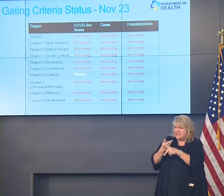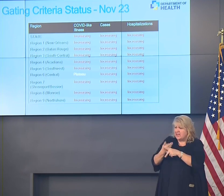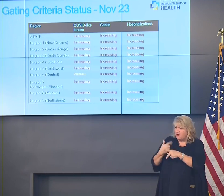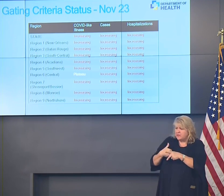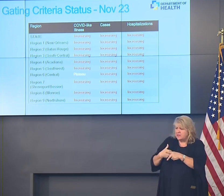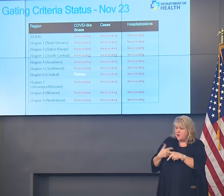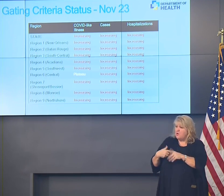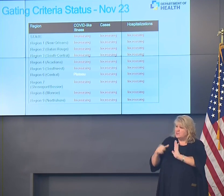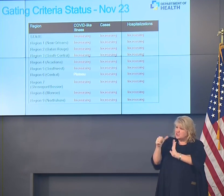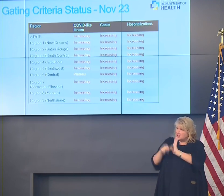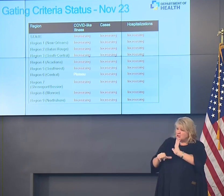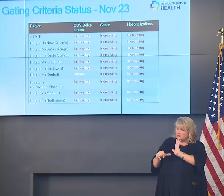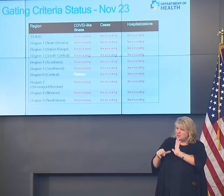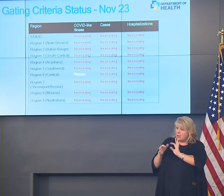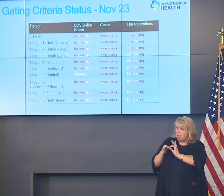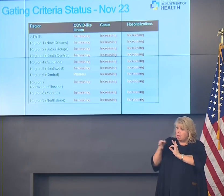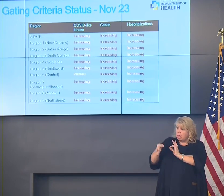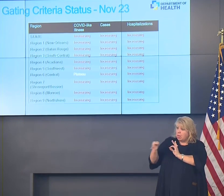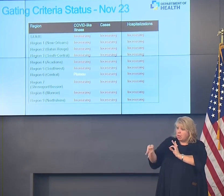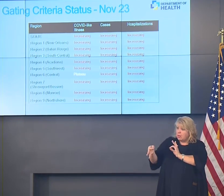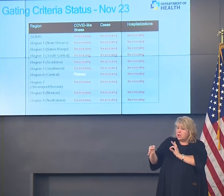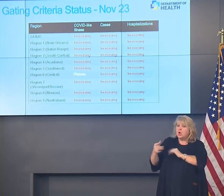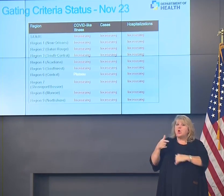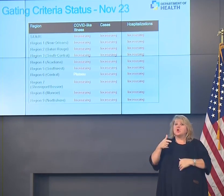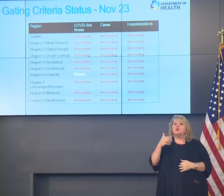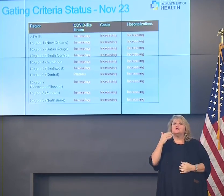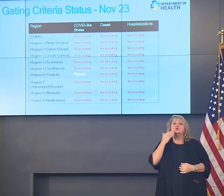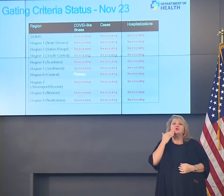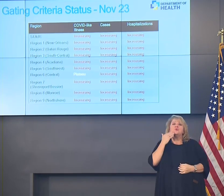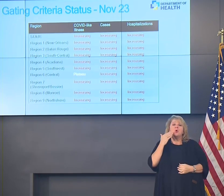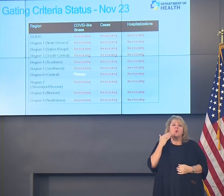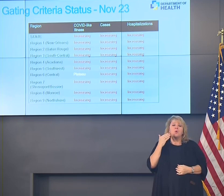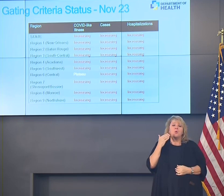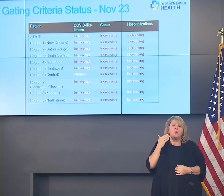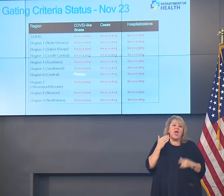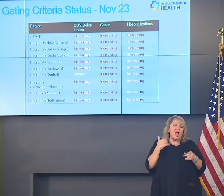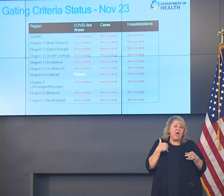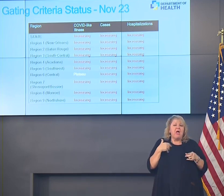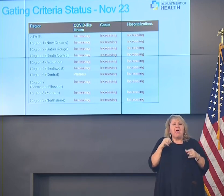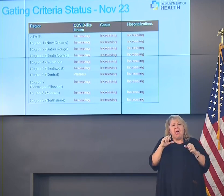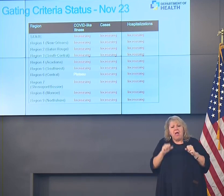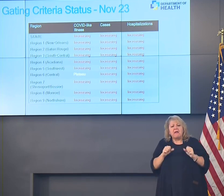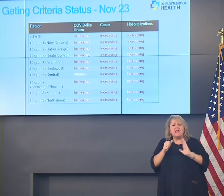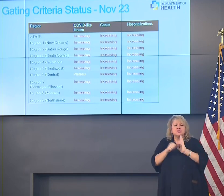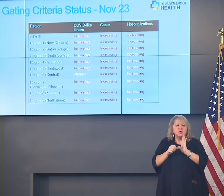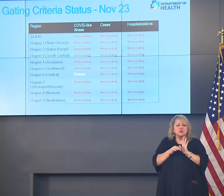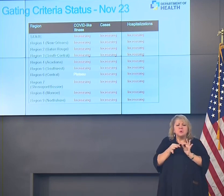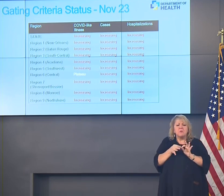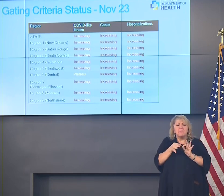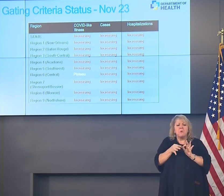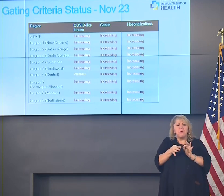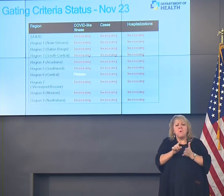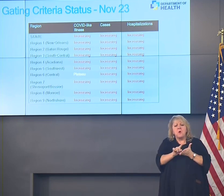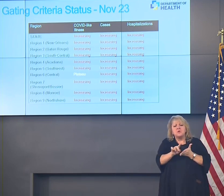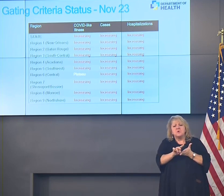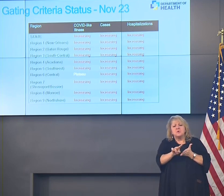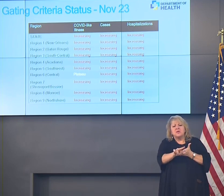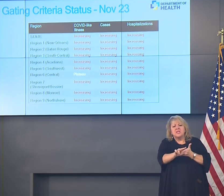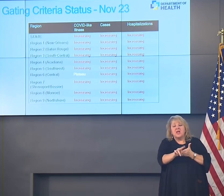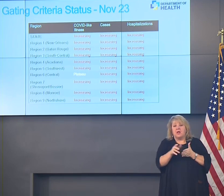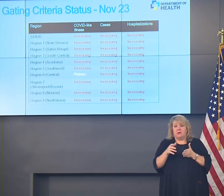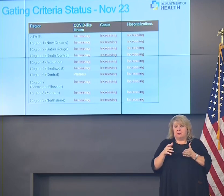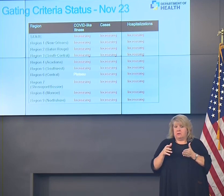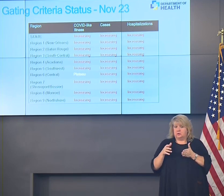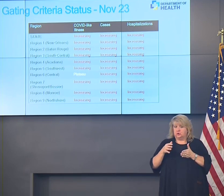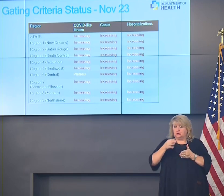procedures at all. Because we know an elective procedure is only elective for so long. And if you delay it too long, it becomes no longer elective.